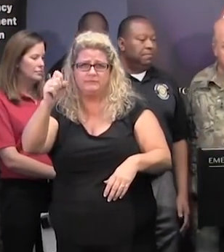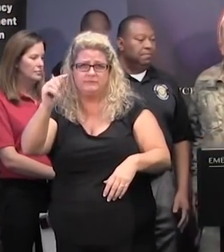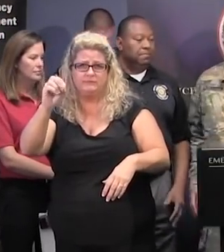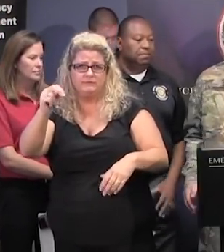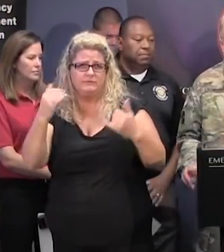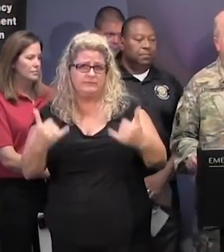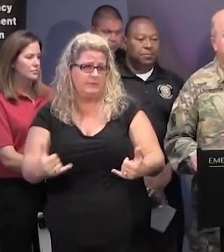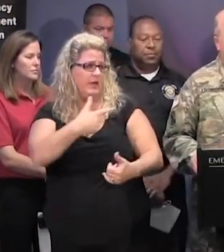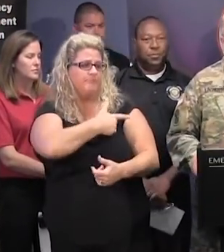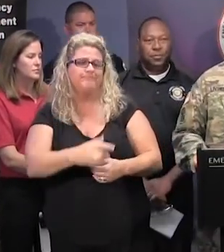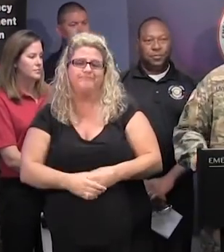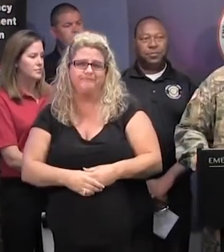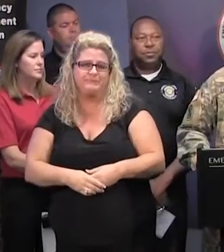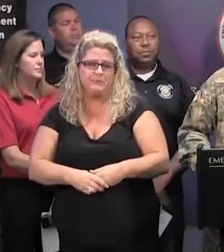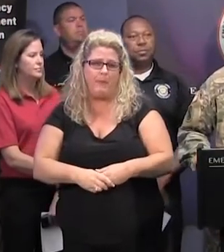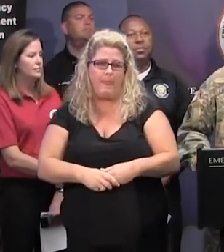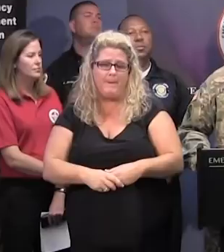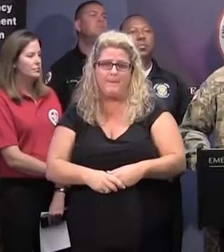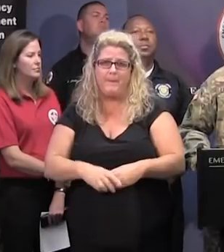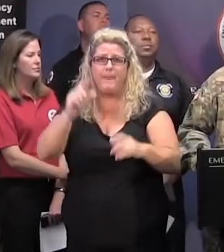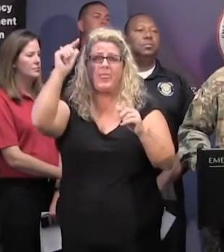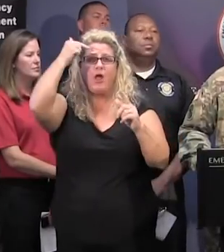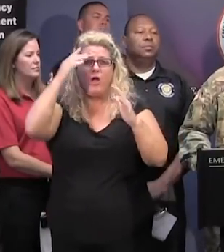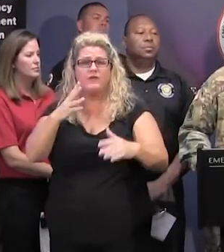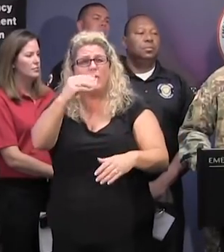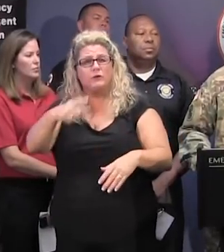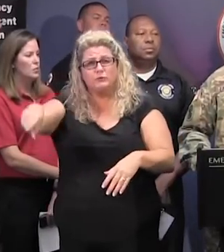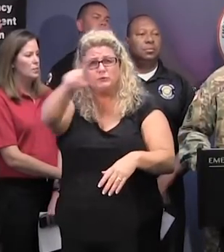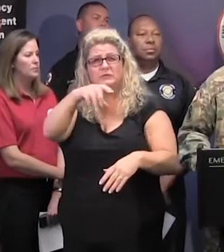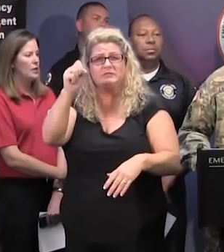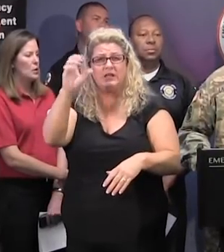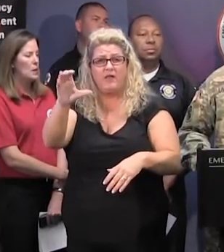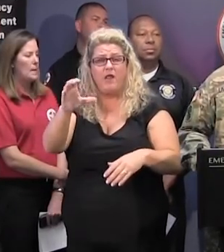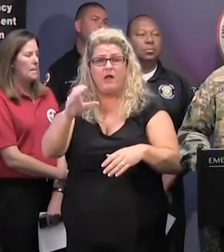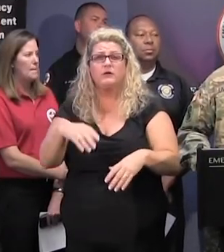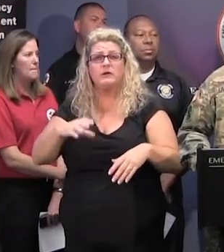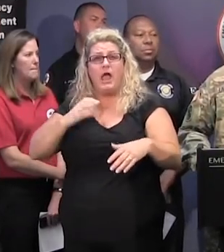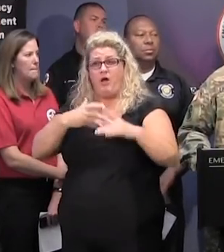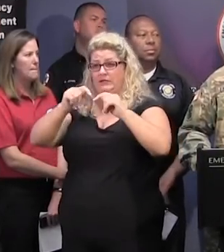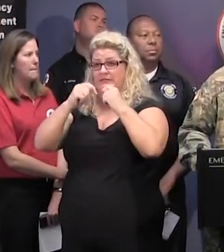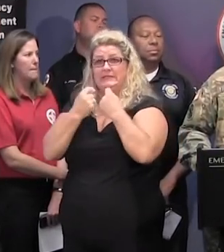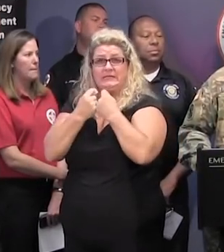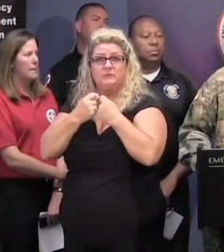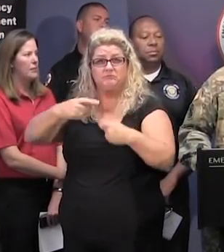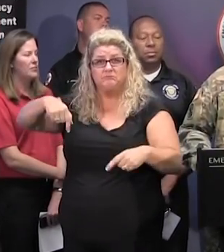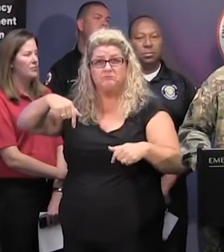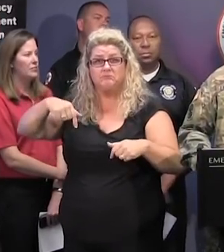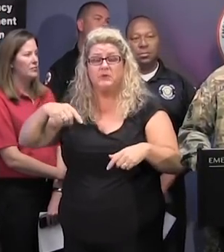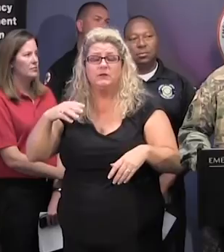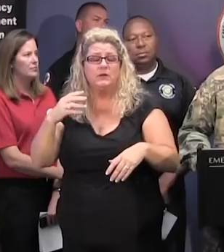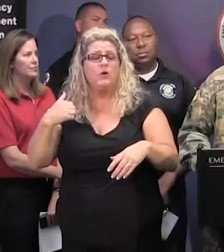Thank you, Governor. Governor and people of South Carolina, Team South Carolina, from the state perspective,